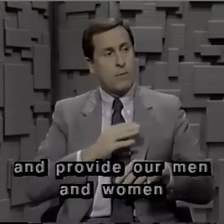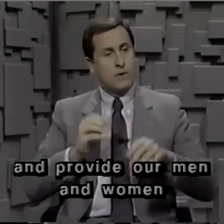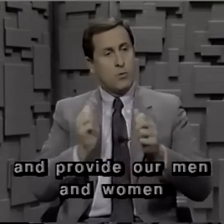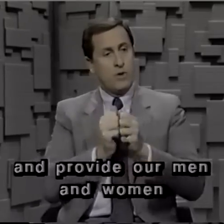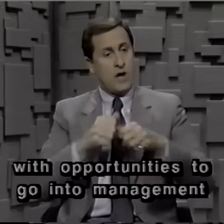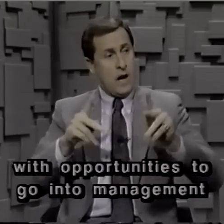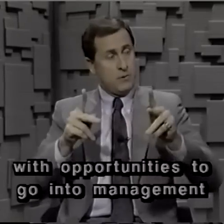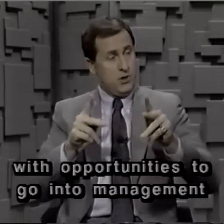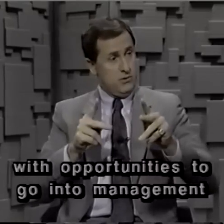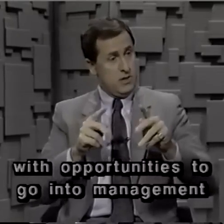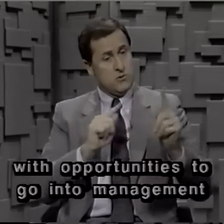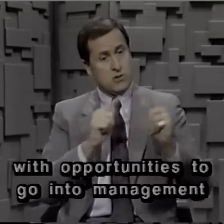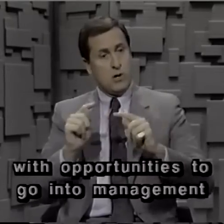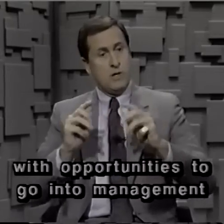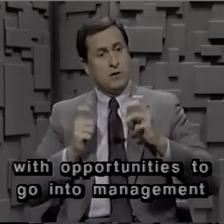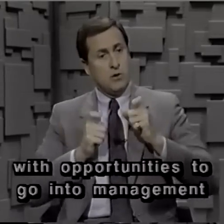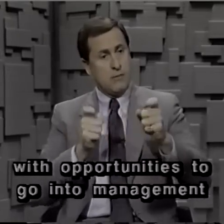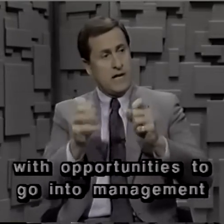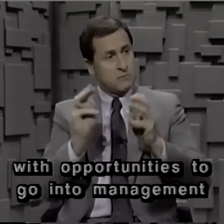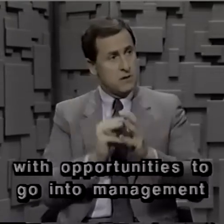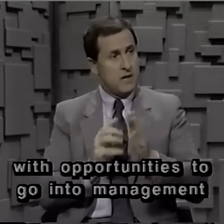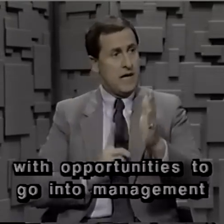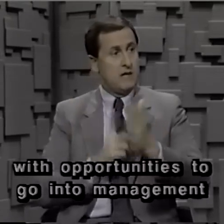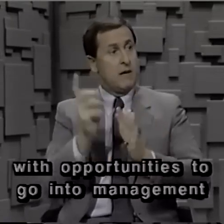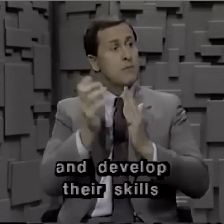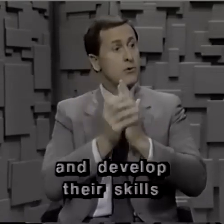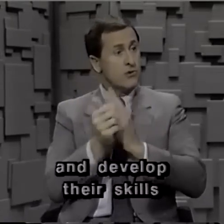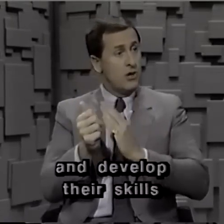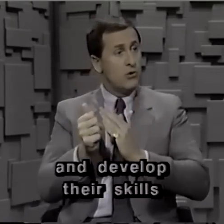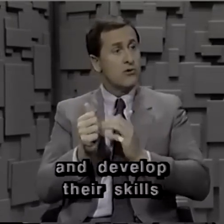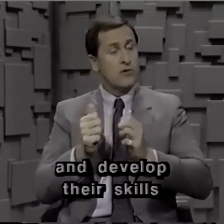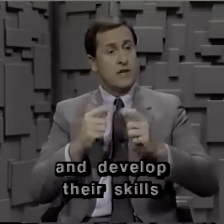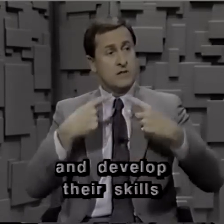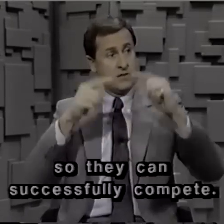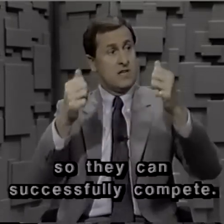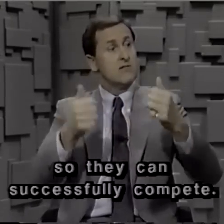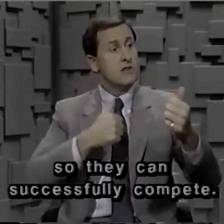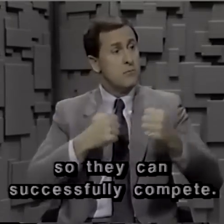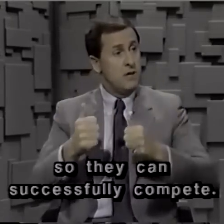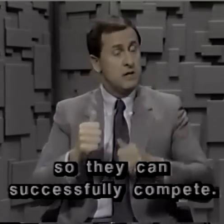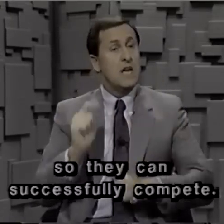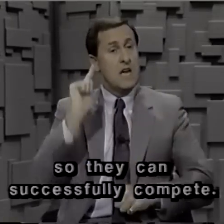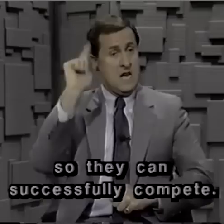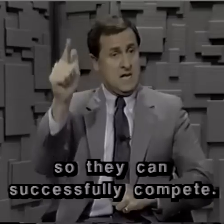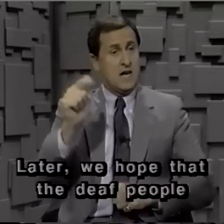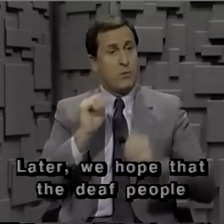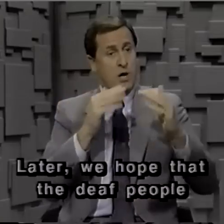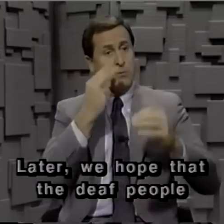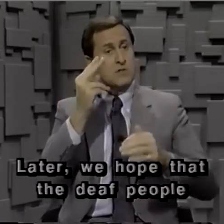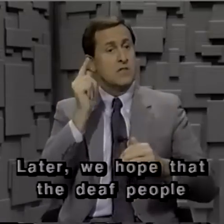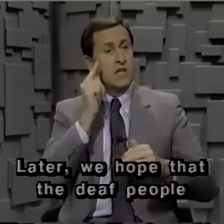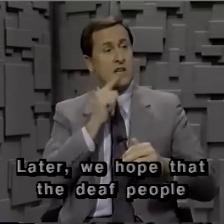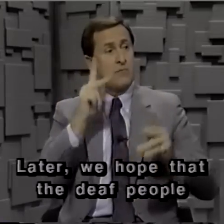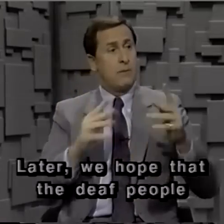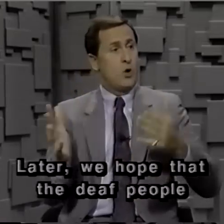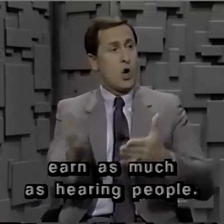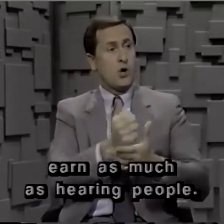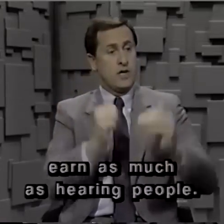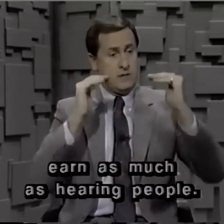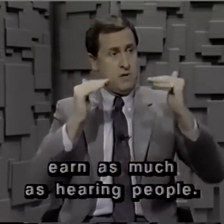women with opportunities to go into management and develop their skills so they can successfully compete. Later, we hope to see deaf people earn as